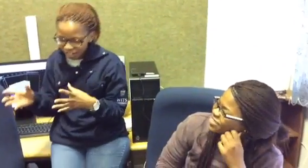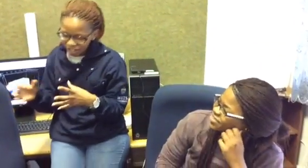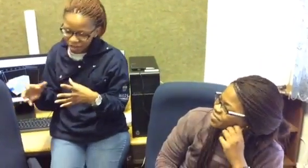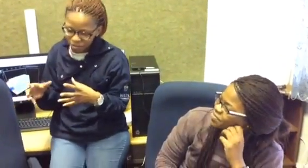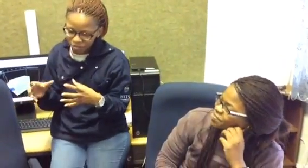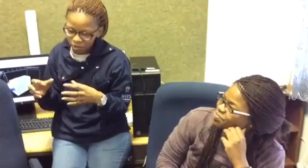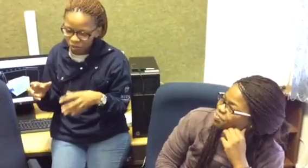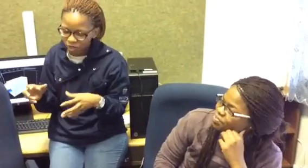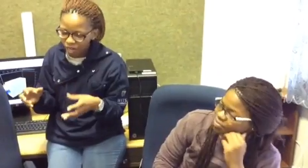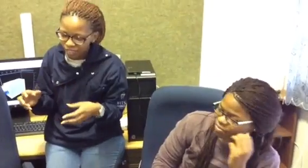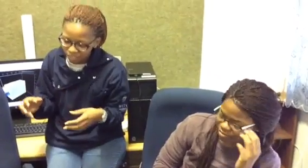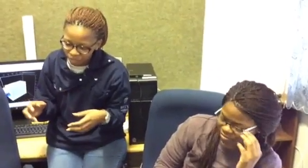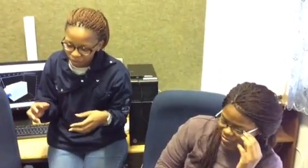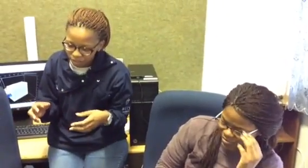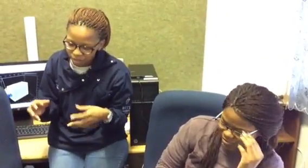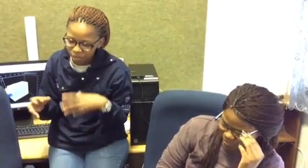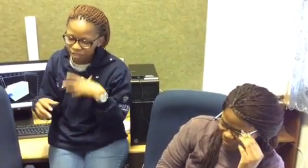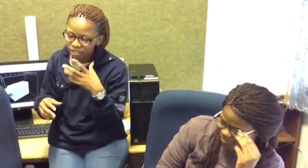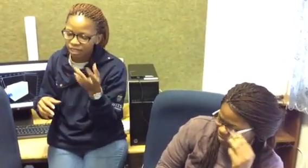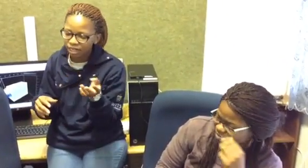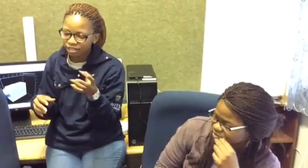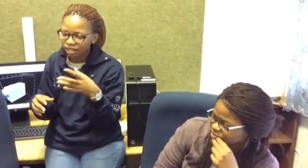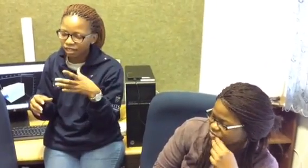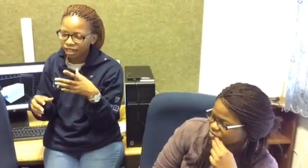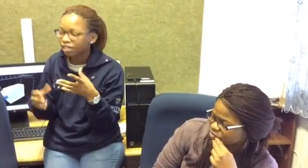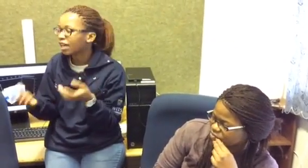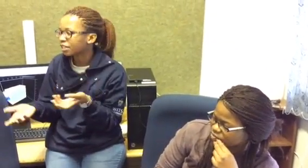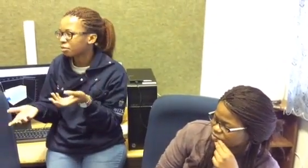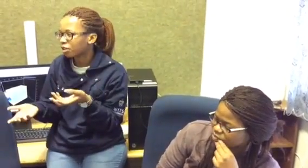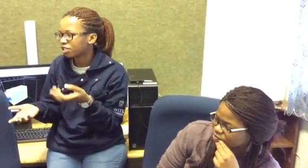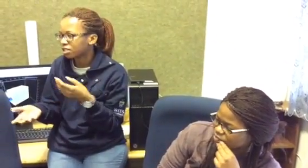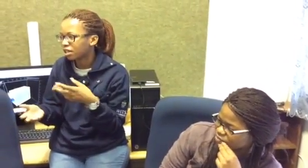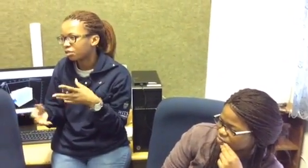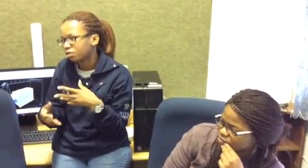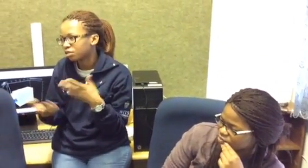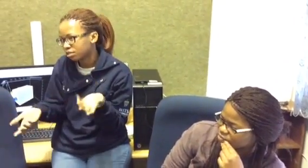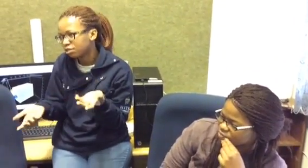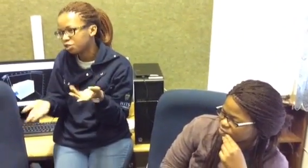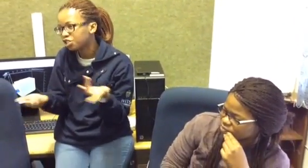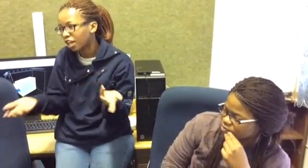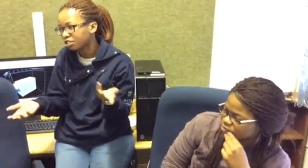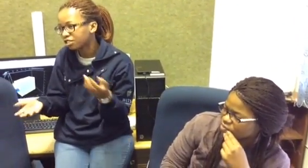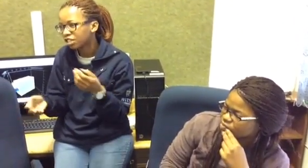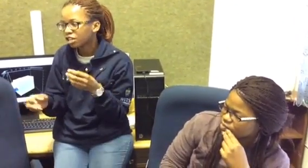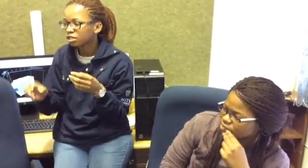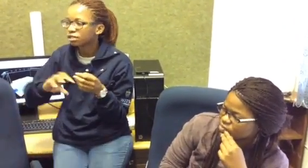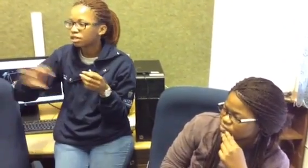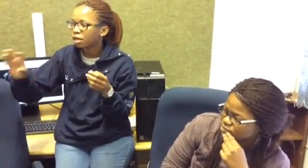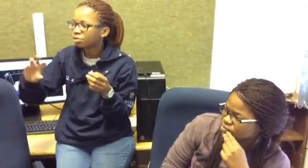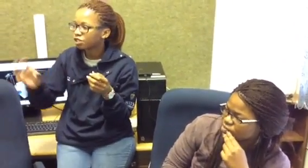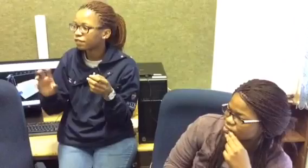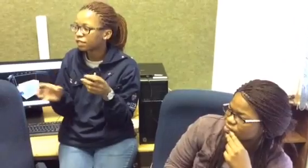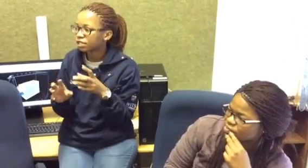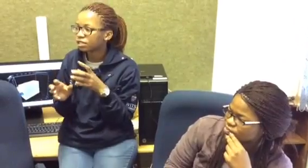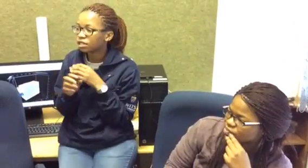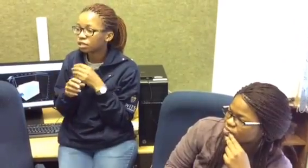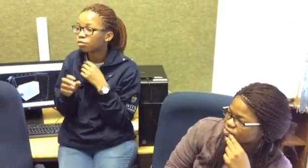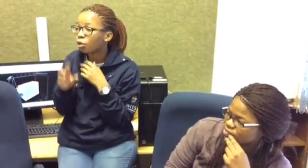so what I did was because I kind of liked the project and I thought new challenge because geophysics is a little more